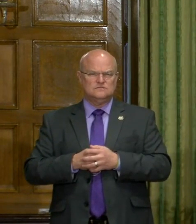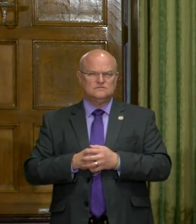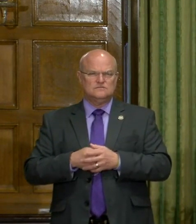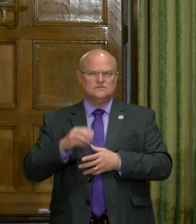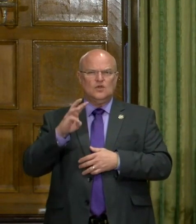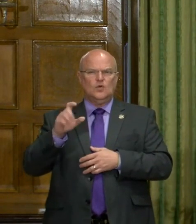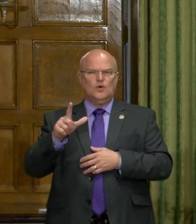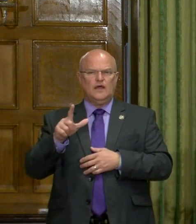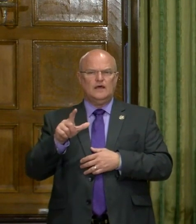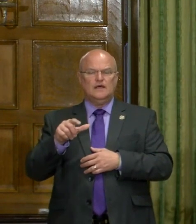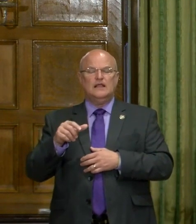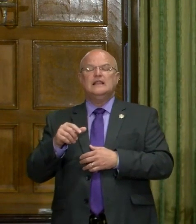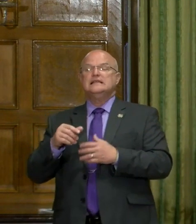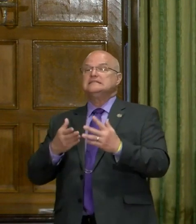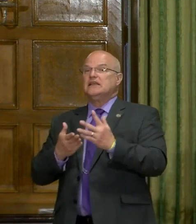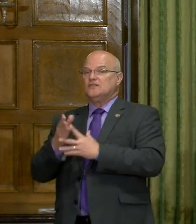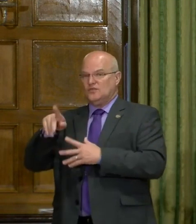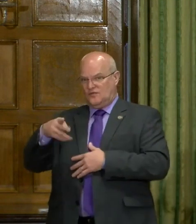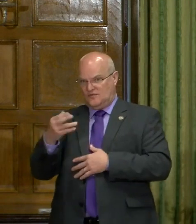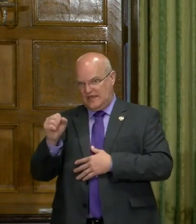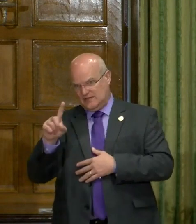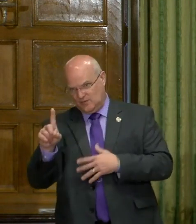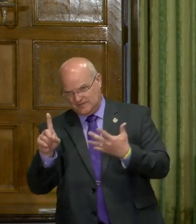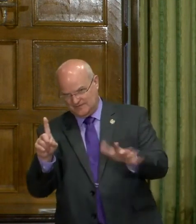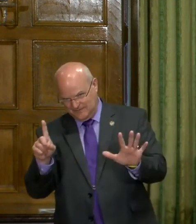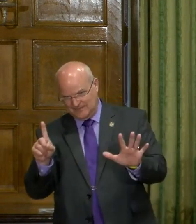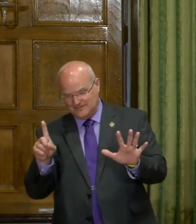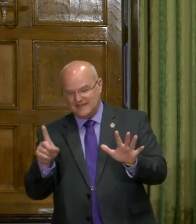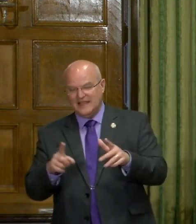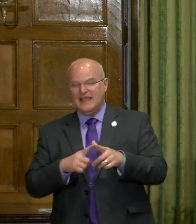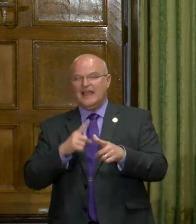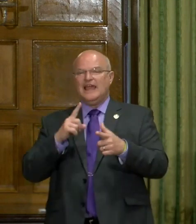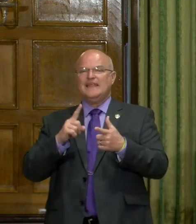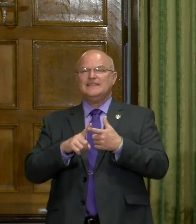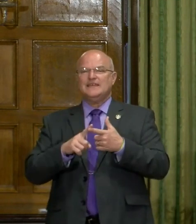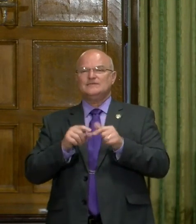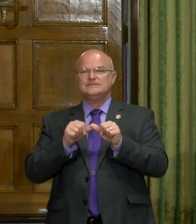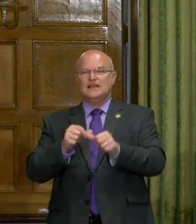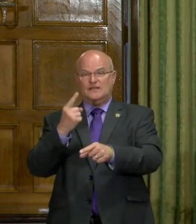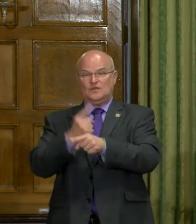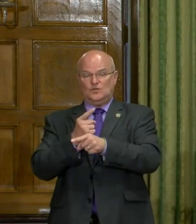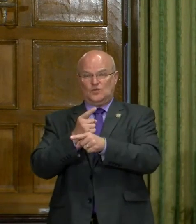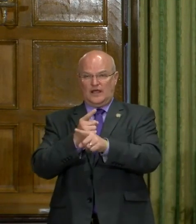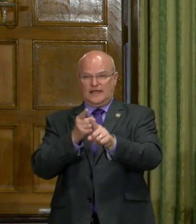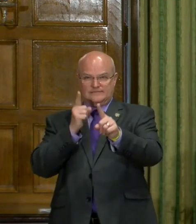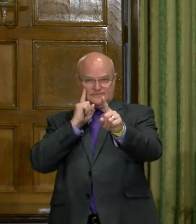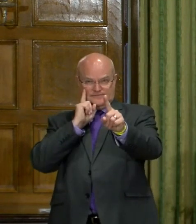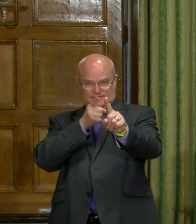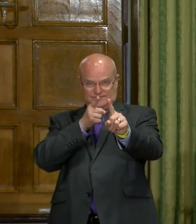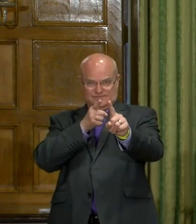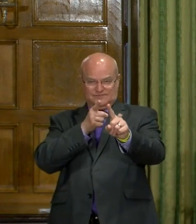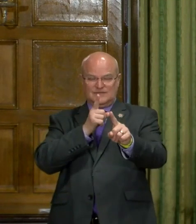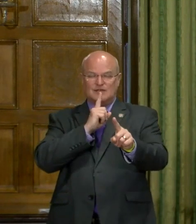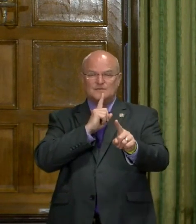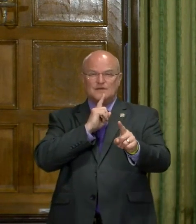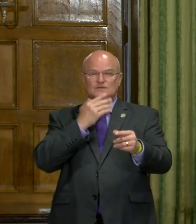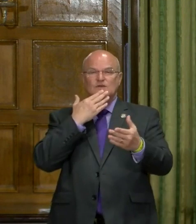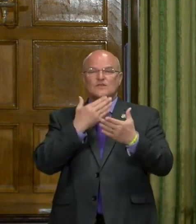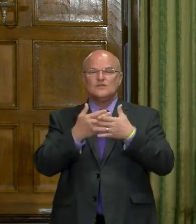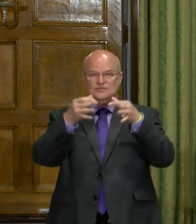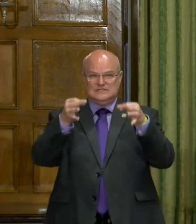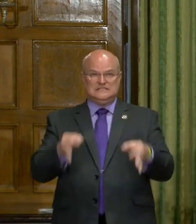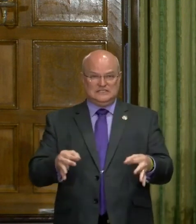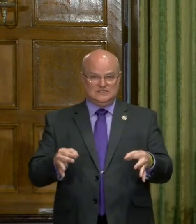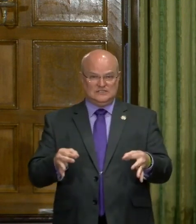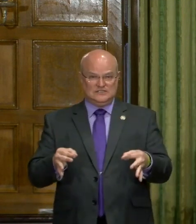Well, let's get through phase one and, uh, and then, uh, we just want to stay on the right trajectory. We want to make the good